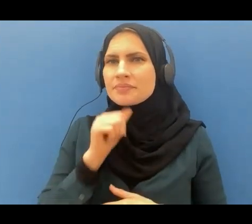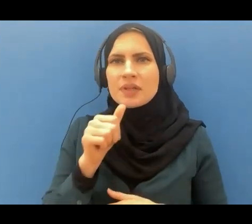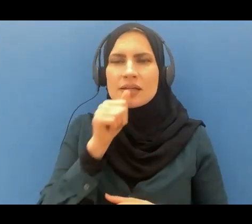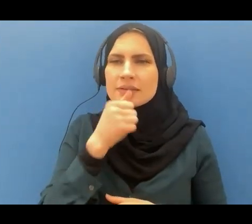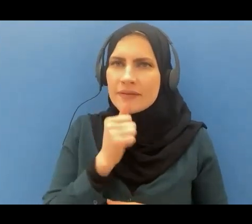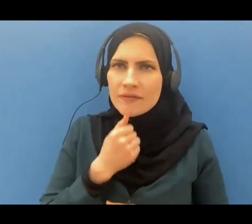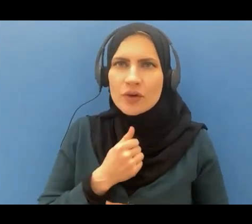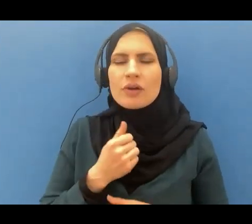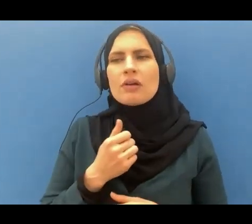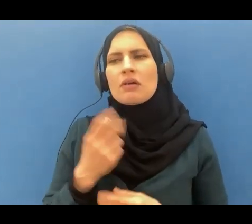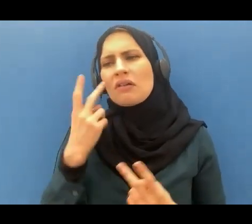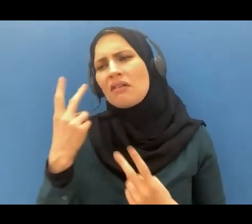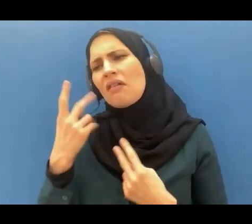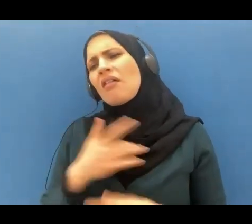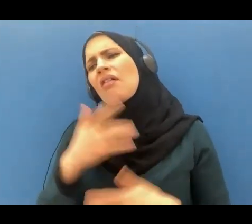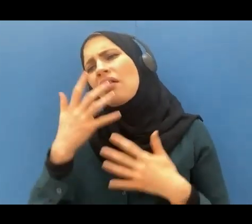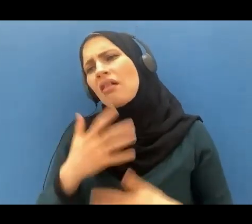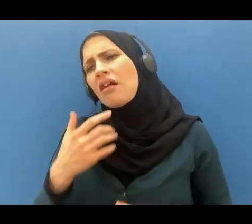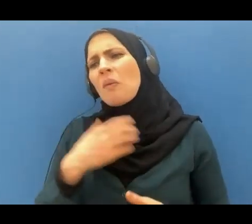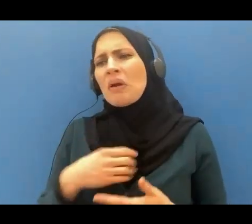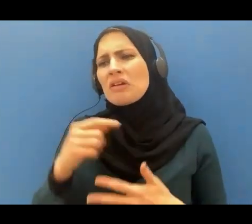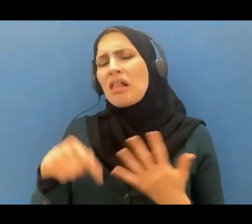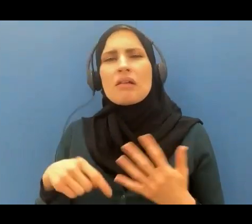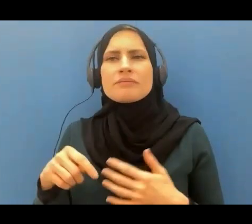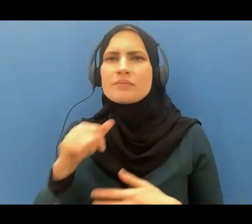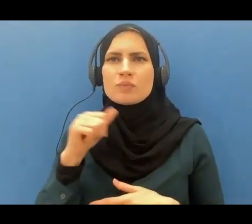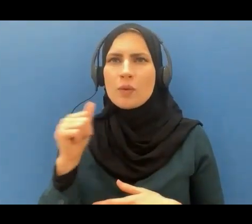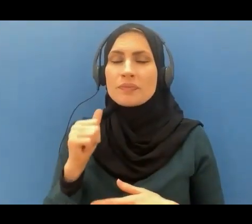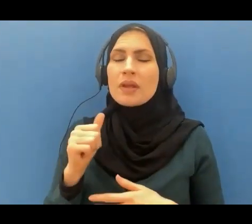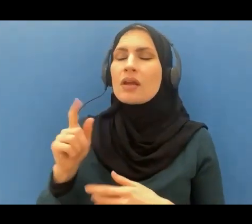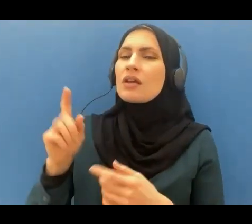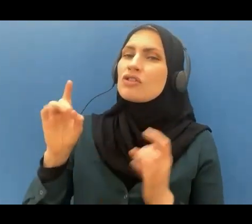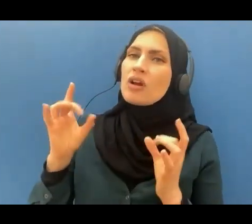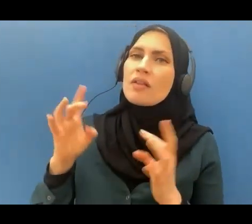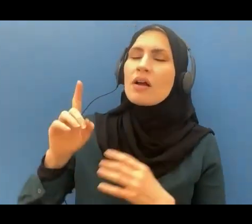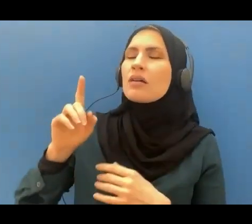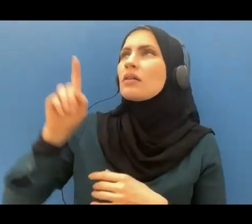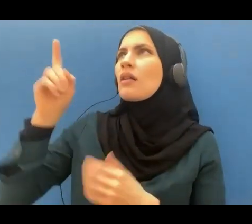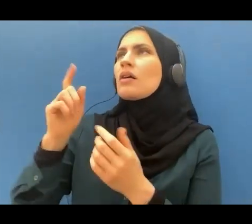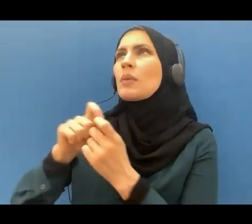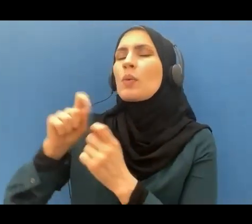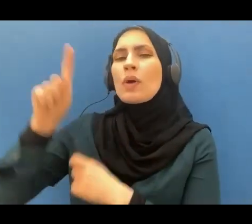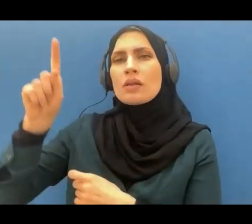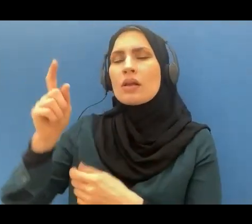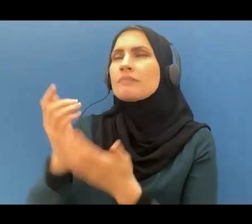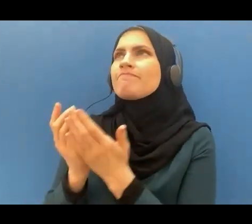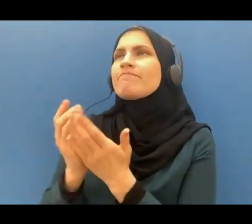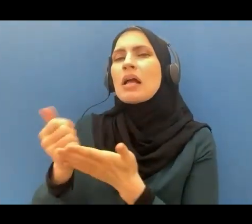lamentation insha'Allah may Allah make us among the people of paradise in this life